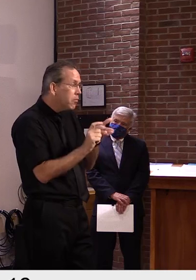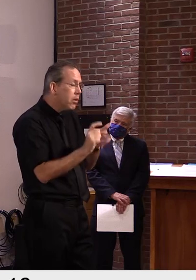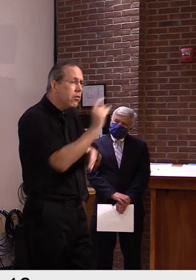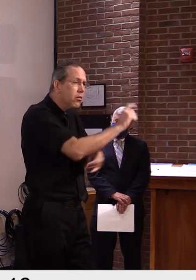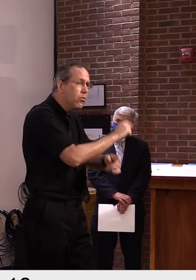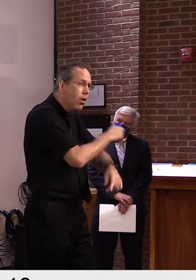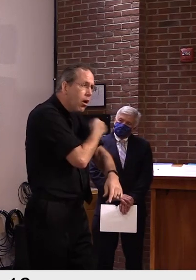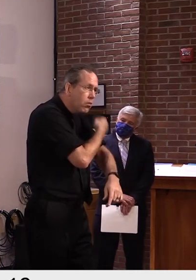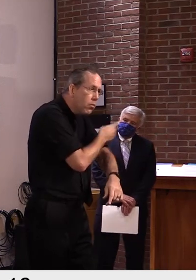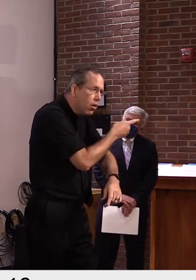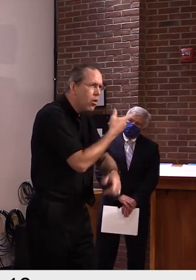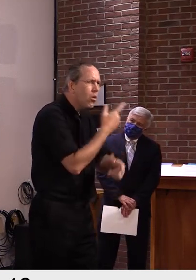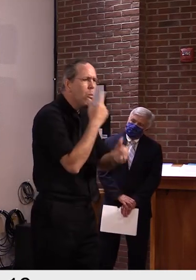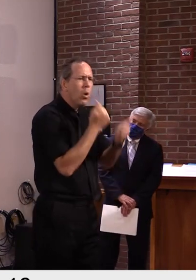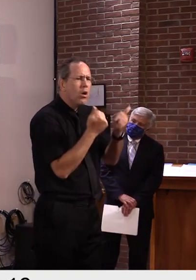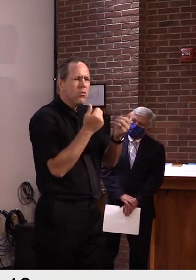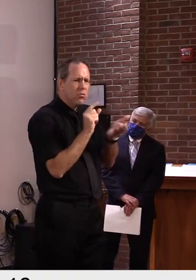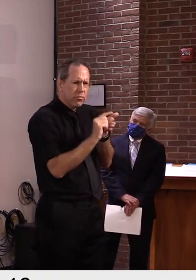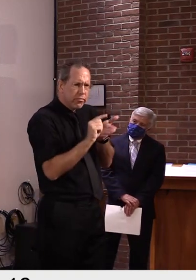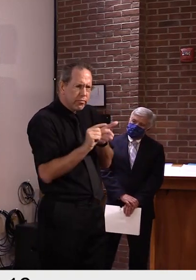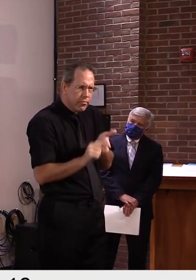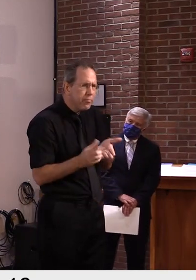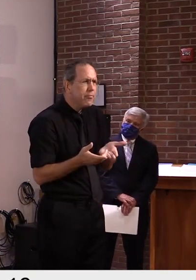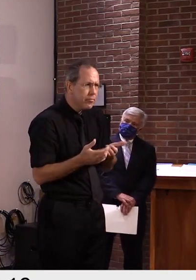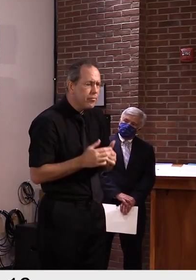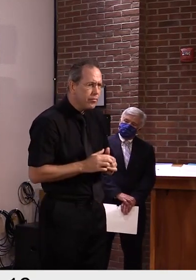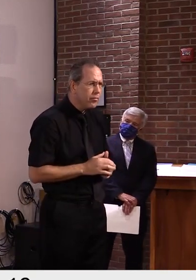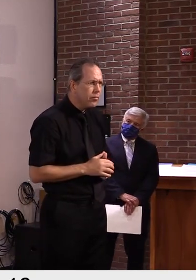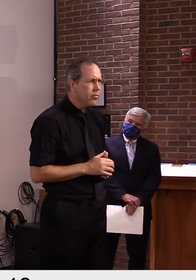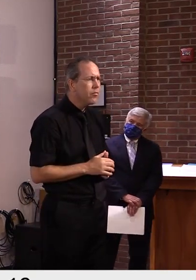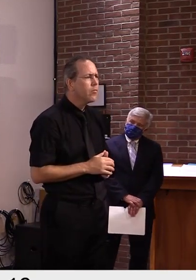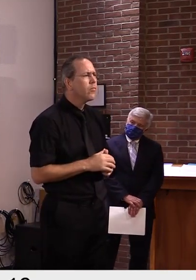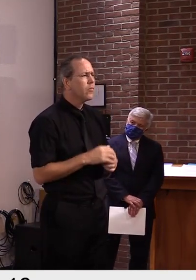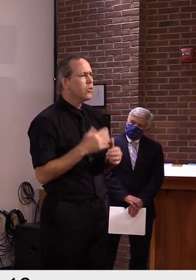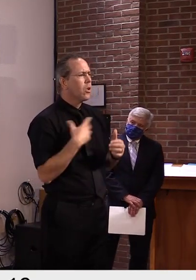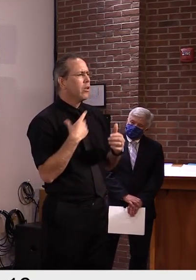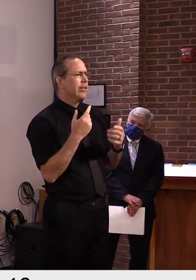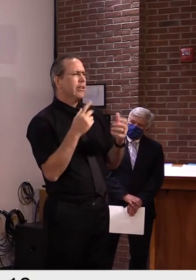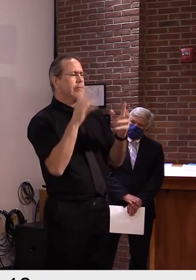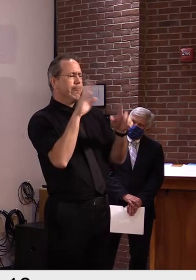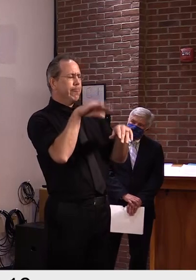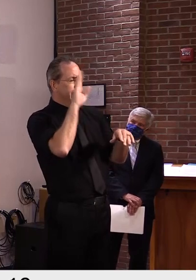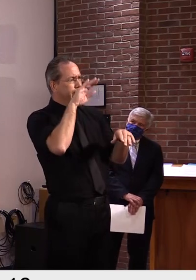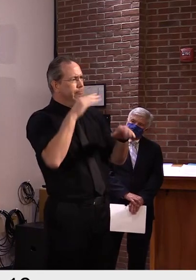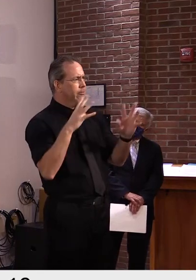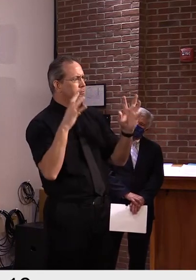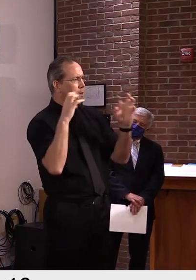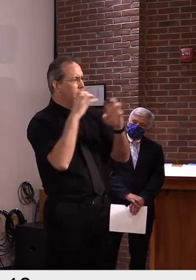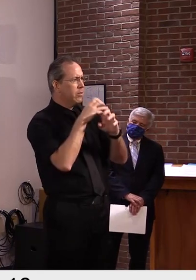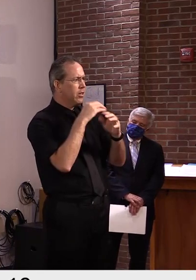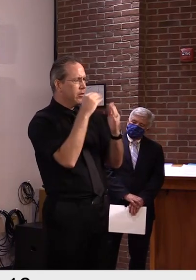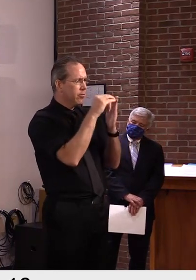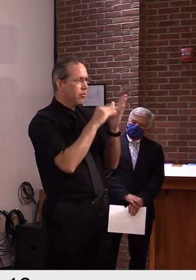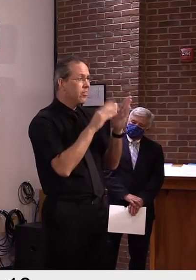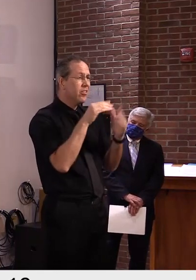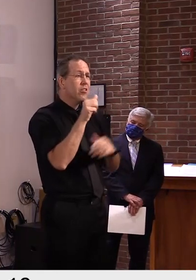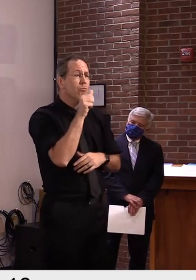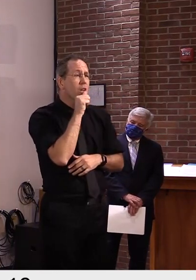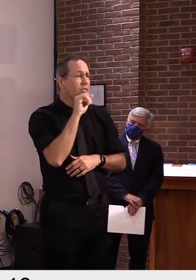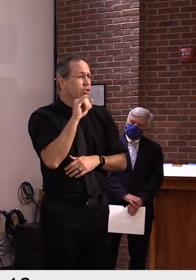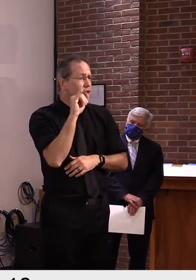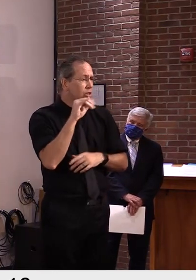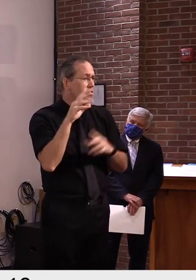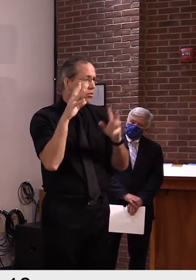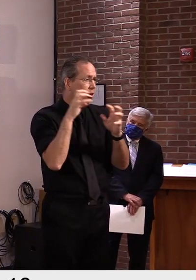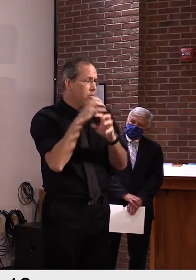are outside of the commercial space in ERISA. There are government payers as well. I think all of those have to be part of that conversation. Certainly there are issues about